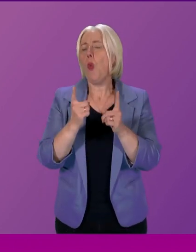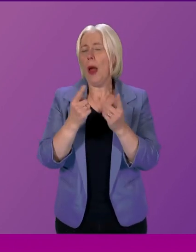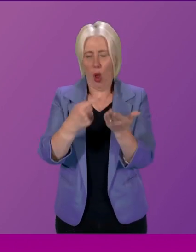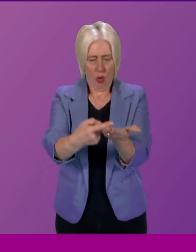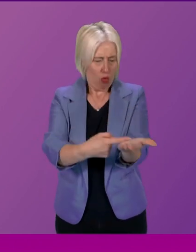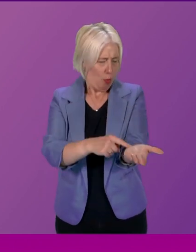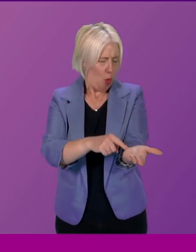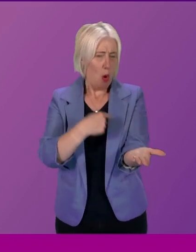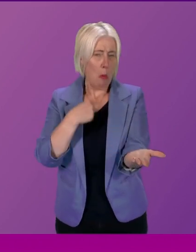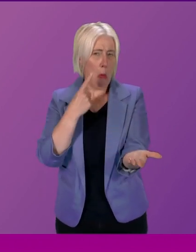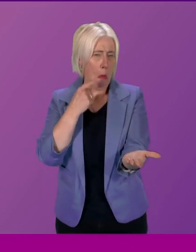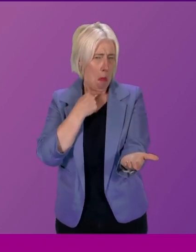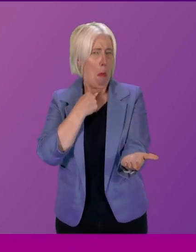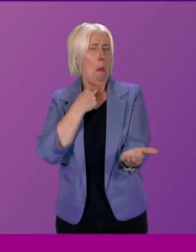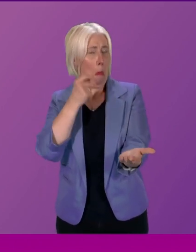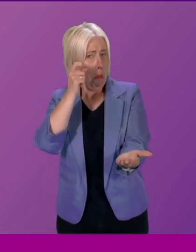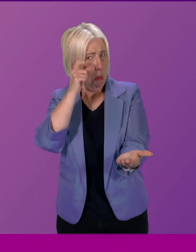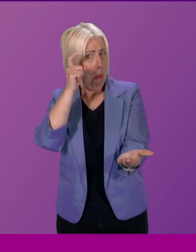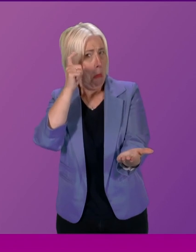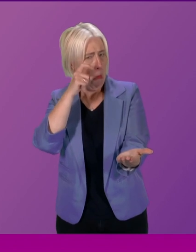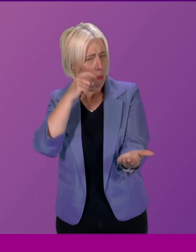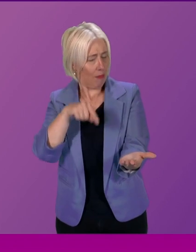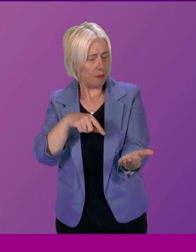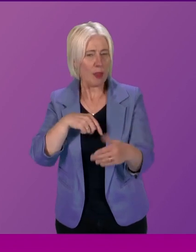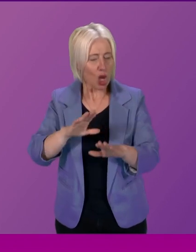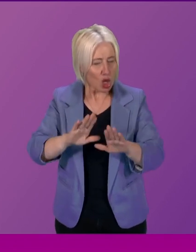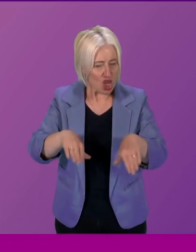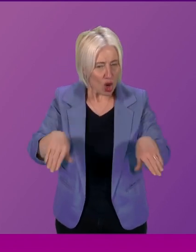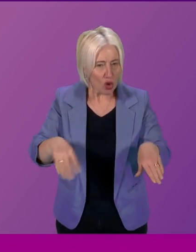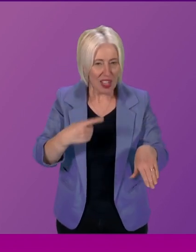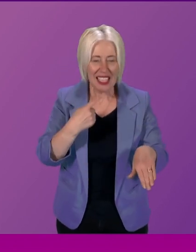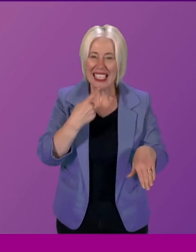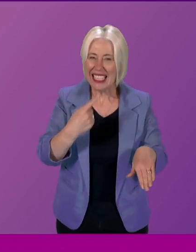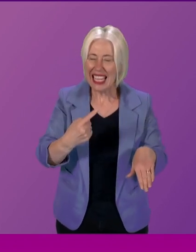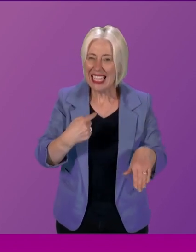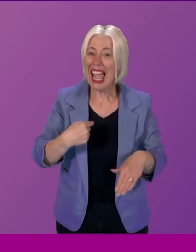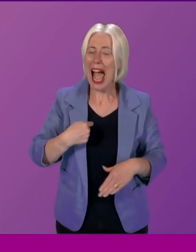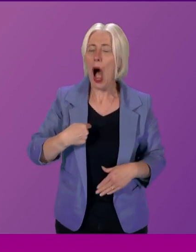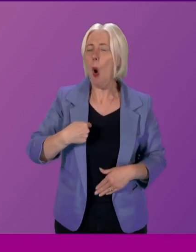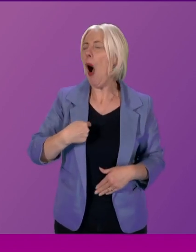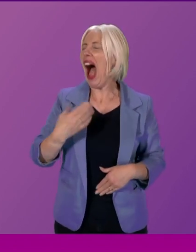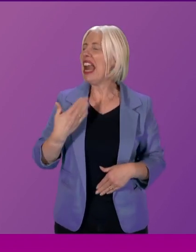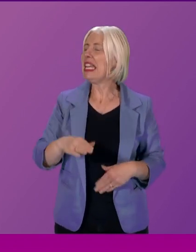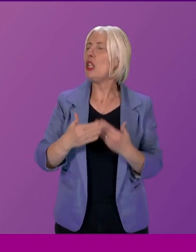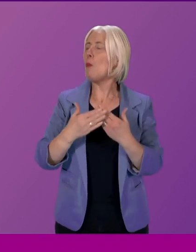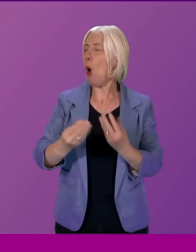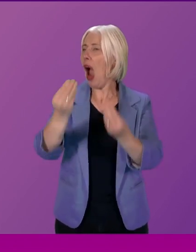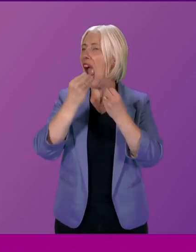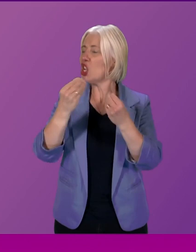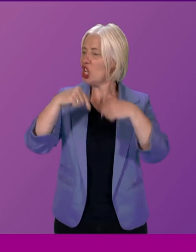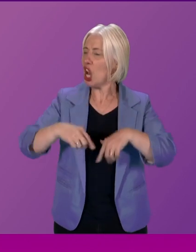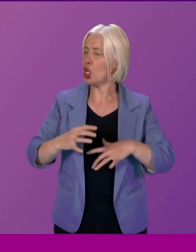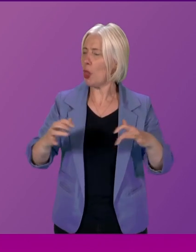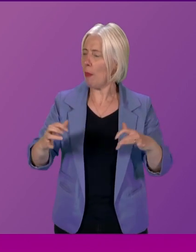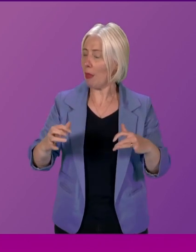report that made me raise my eyebrow a little bit because I wondered if children had said that they needed more education on the Parliament. Certainly my experience in